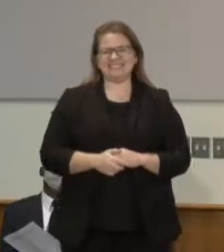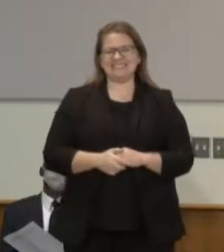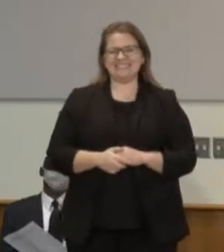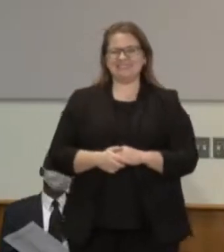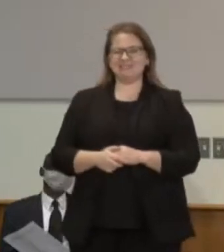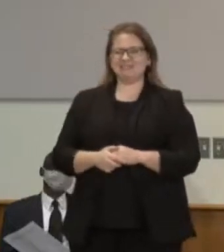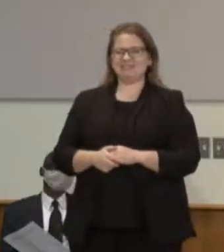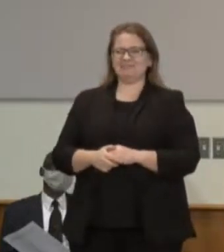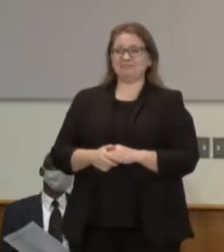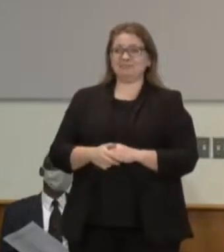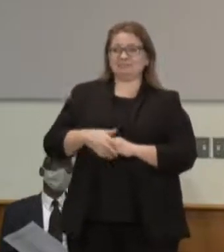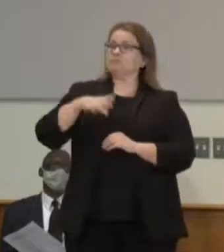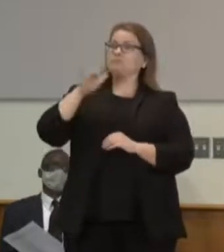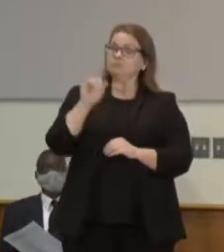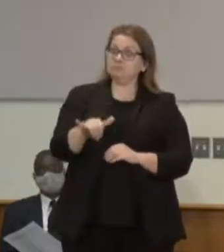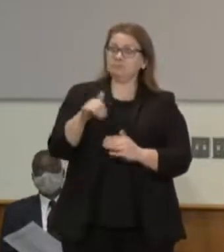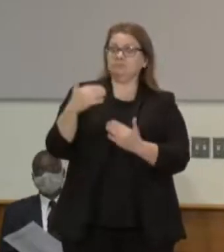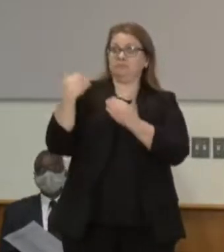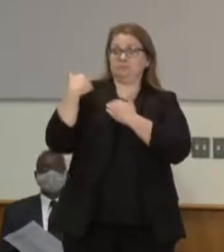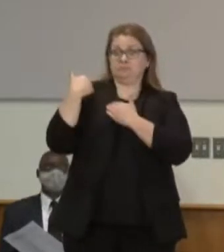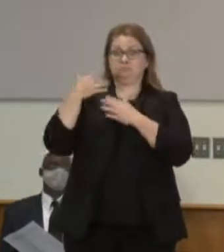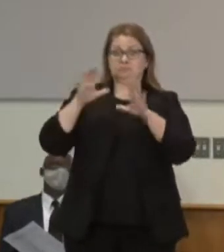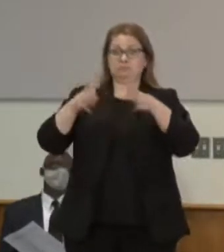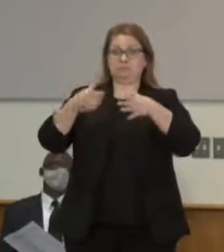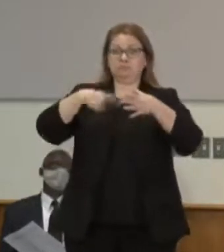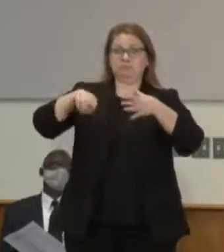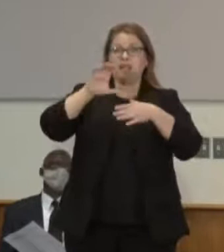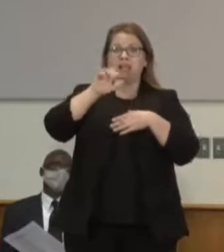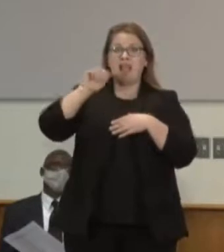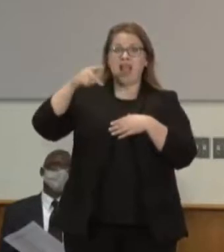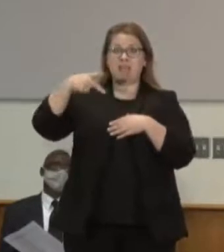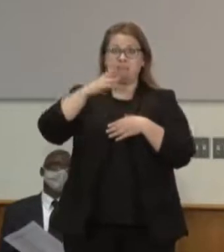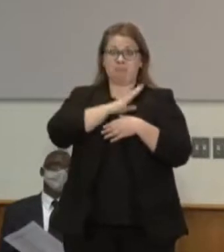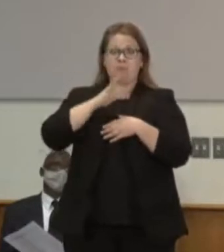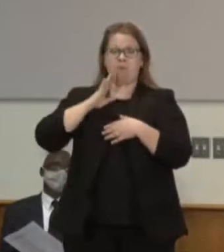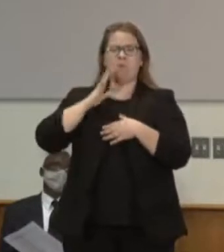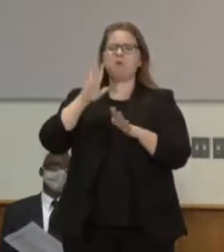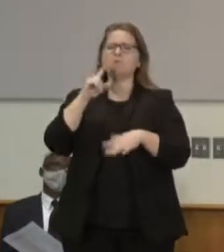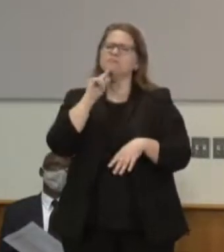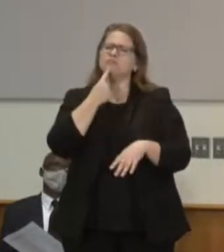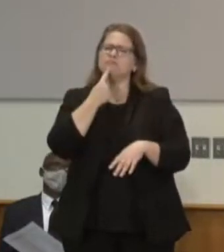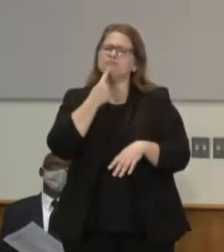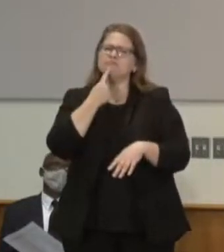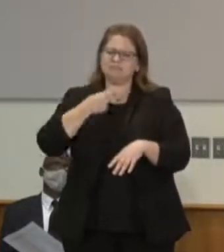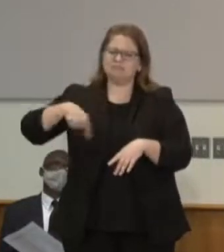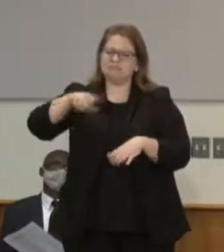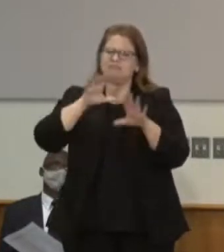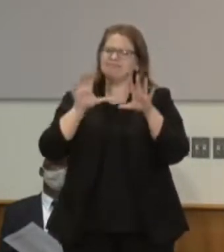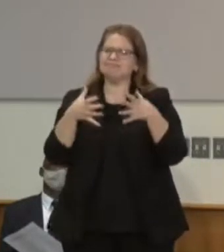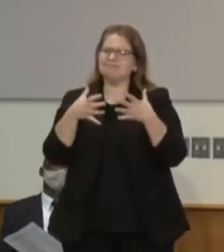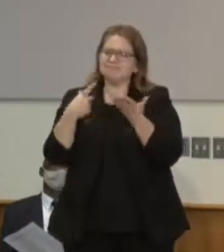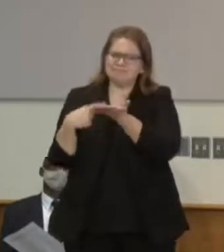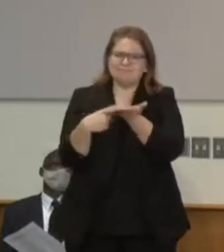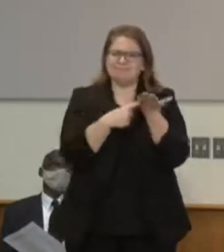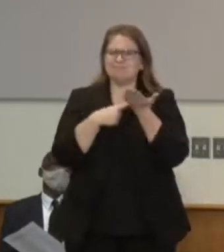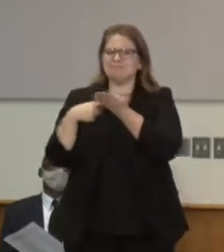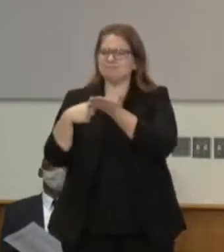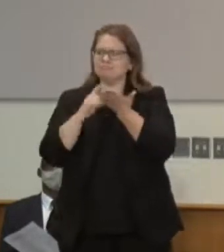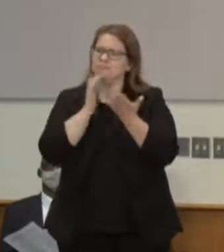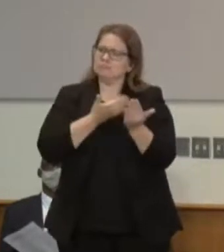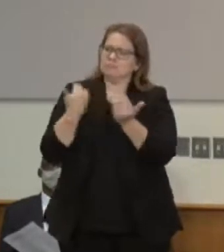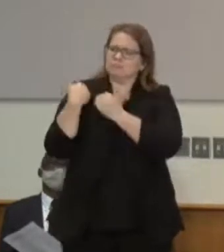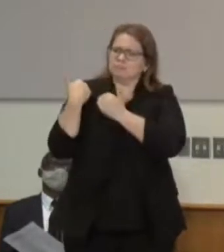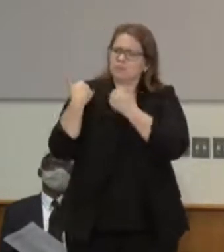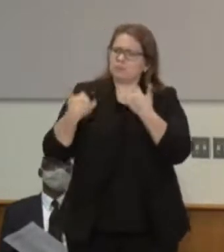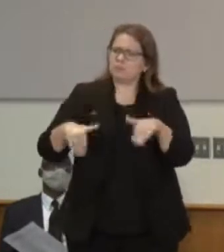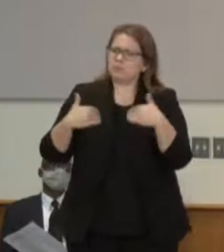incredibly seriously I will work in partnership with the other members of the cap board along with the historical society to ensure